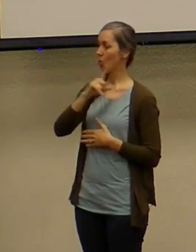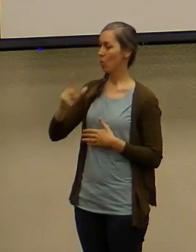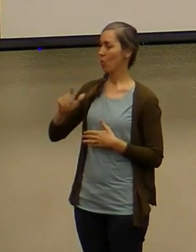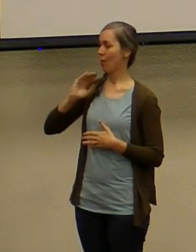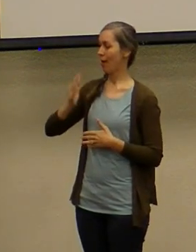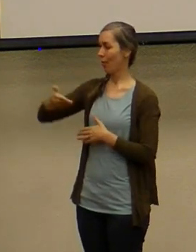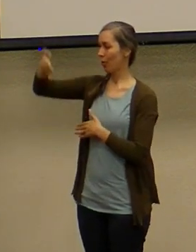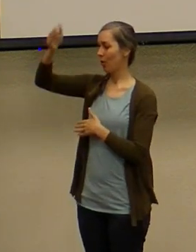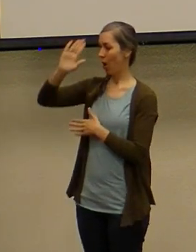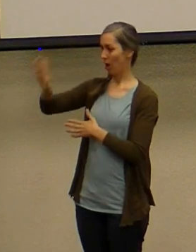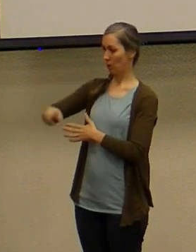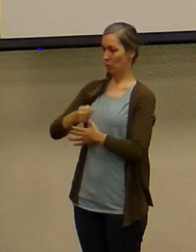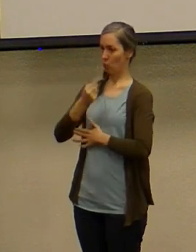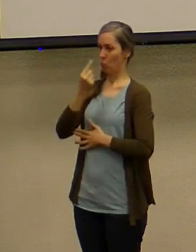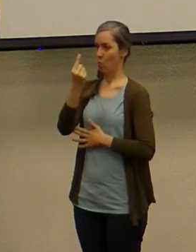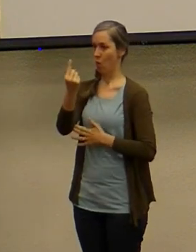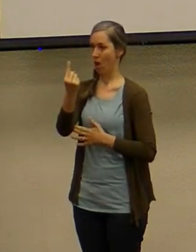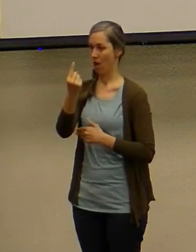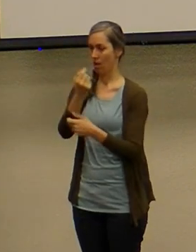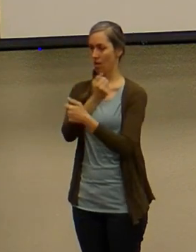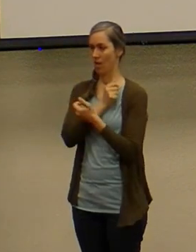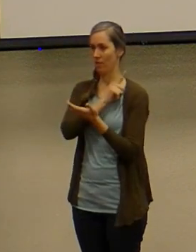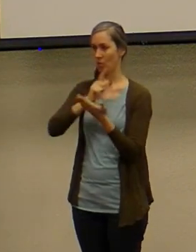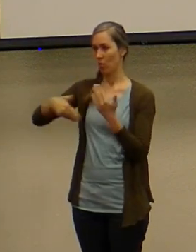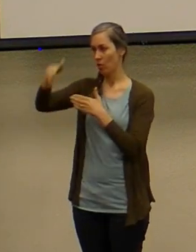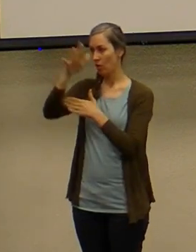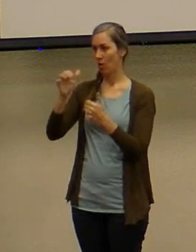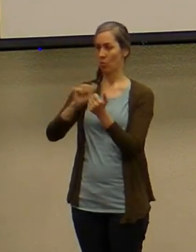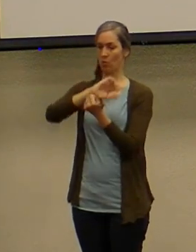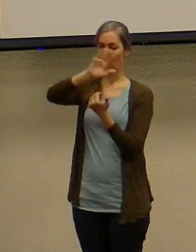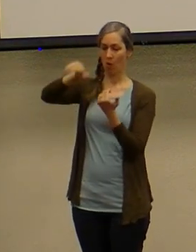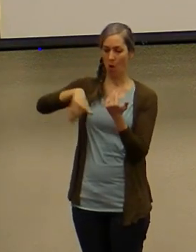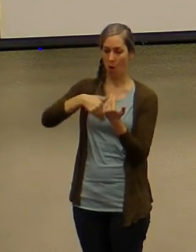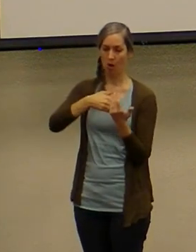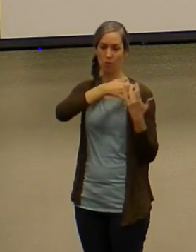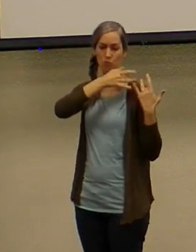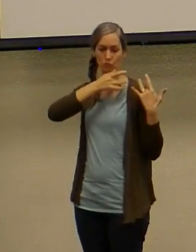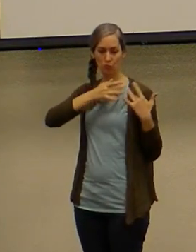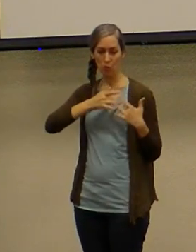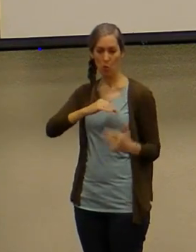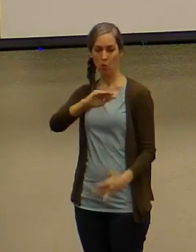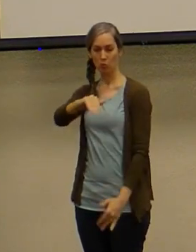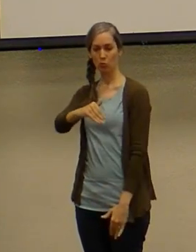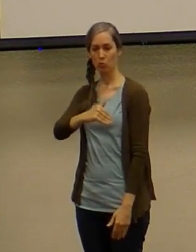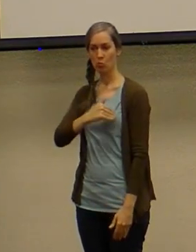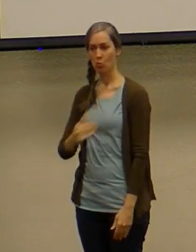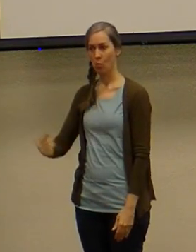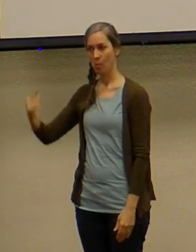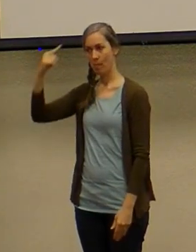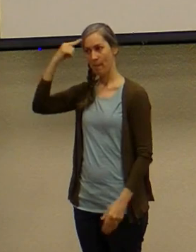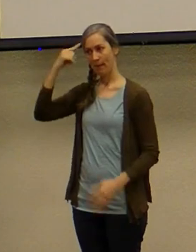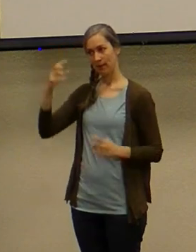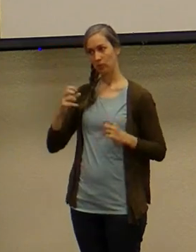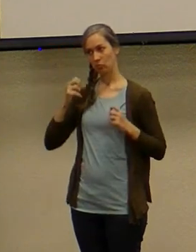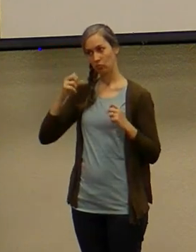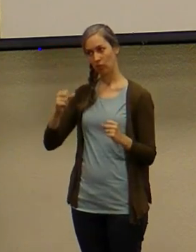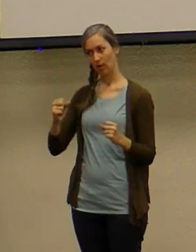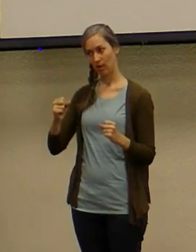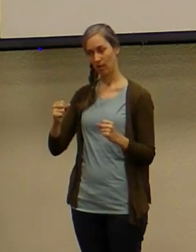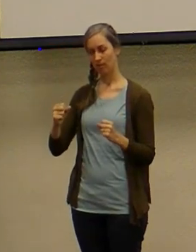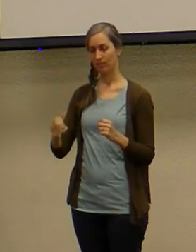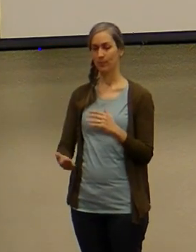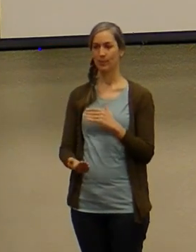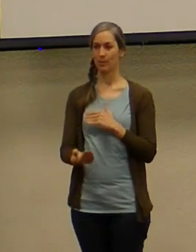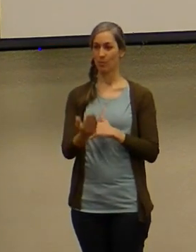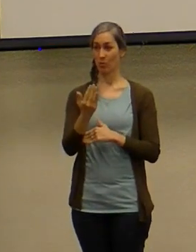and you shall love the lord your god with all your heart with all your soul with all your mind and with all your strength this